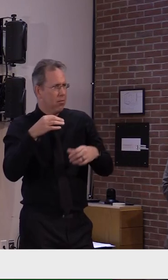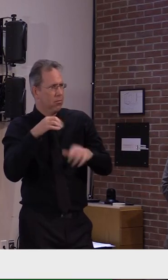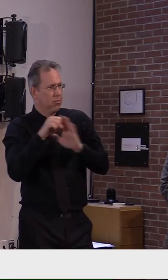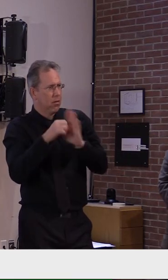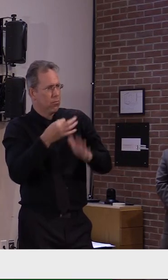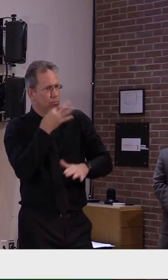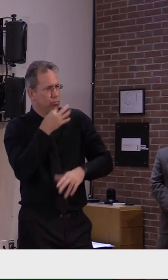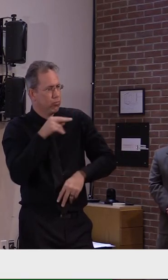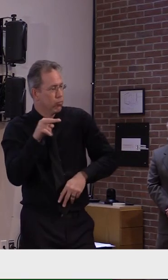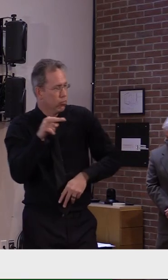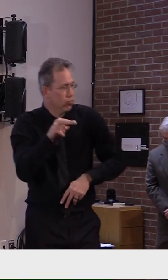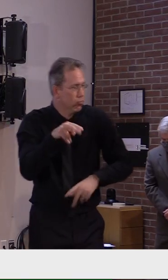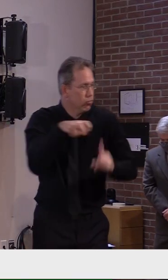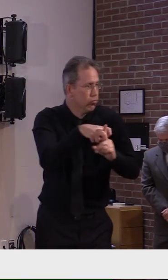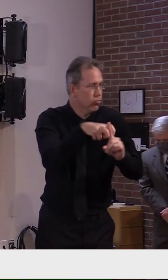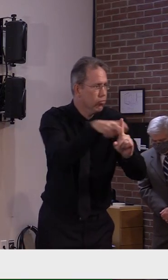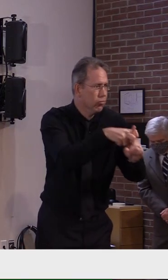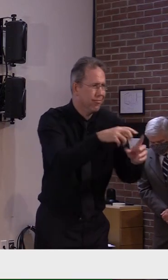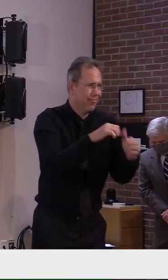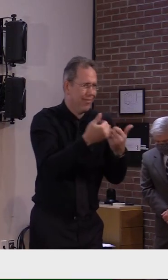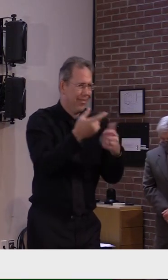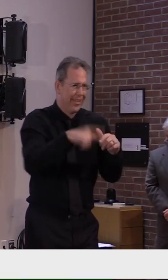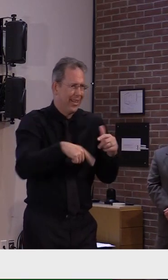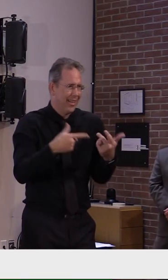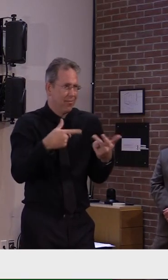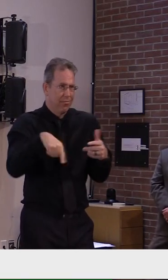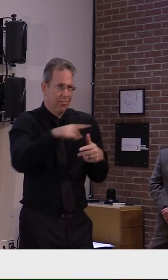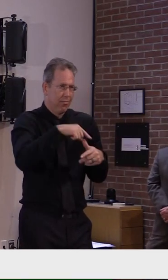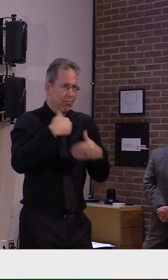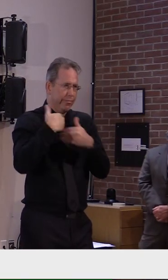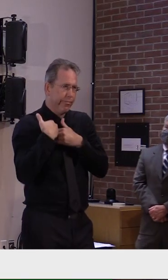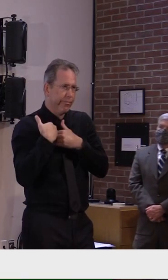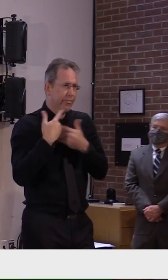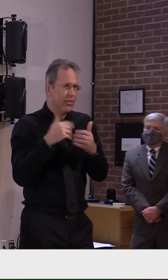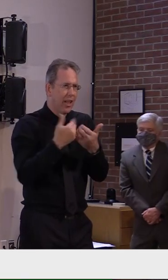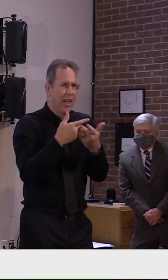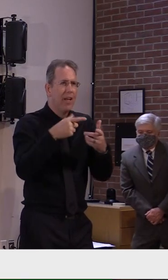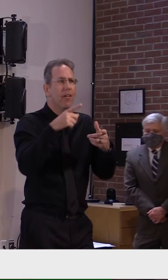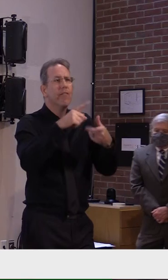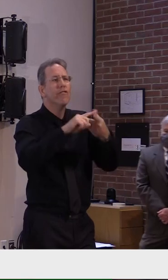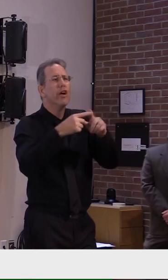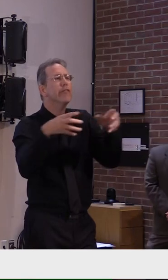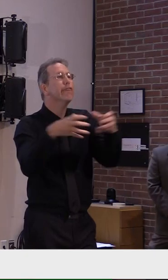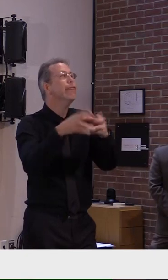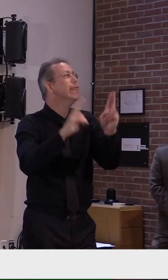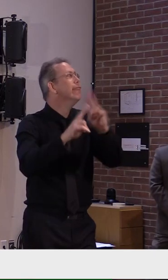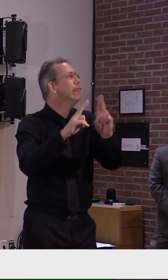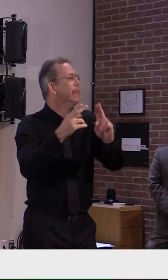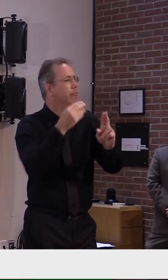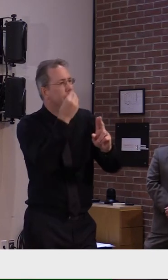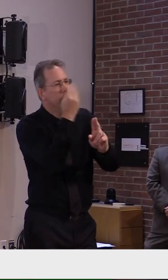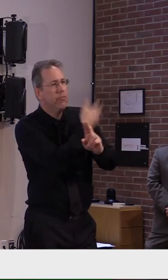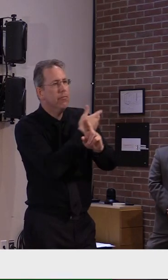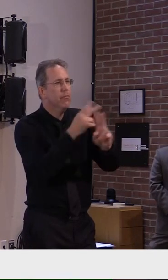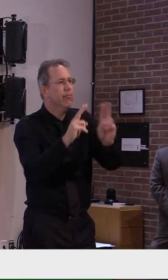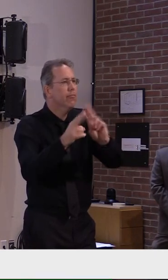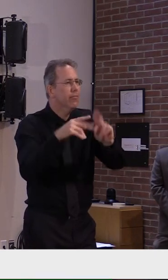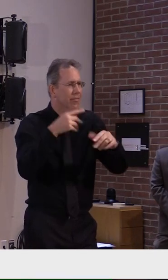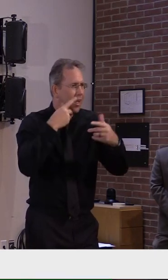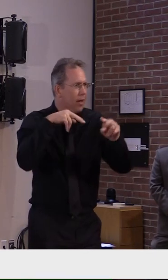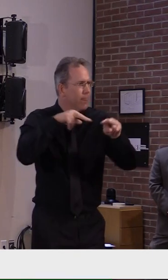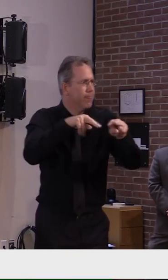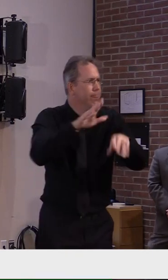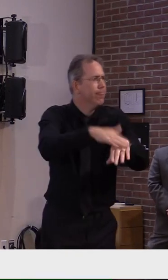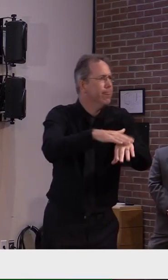this is literally in your hands we can give guidance we can give support we can provide more testing we can provide more contact